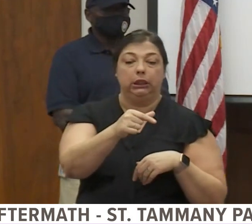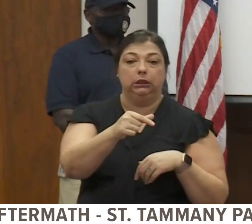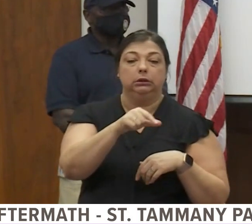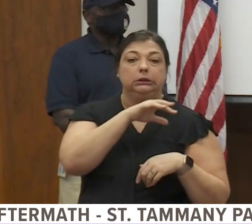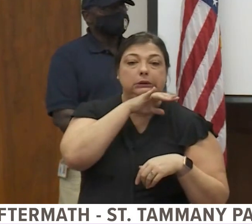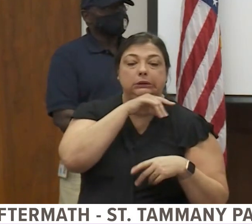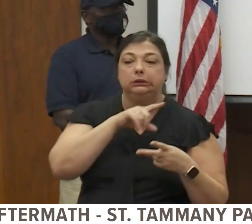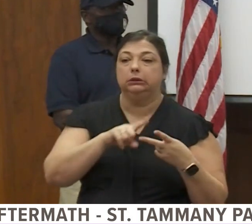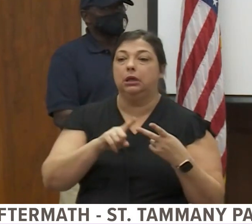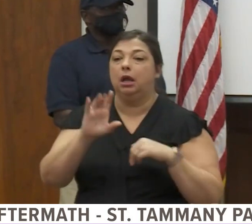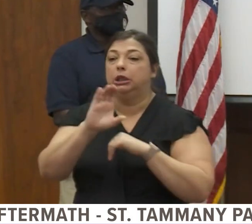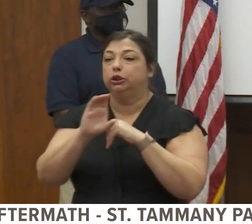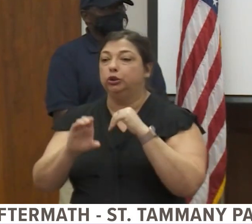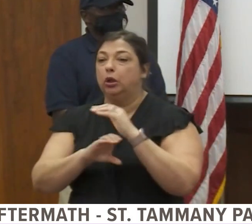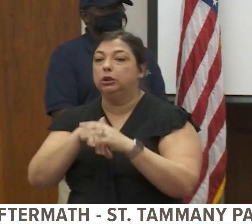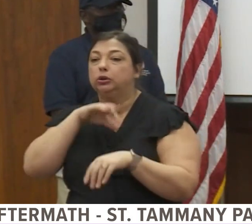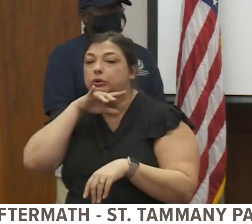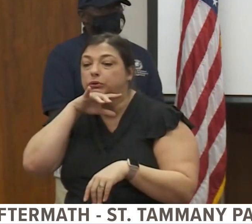Construction debris.